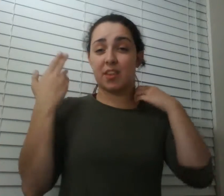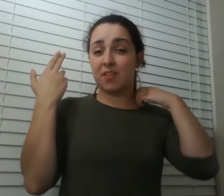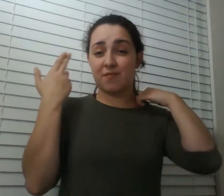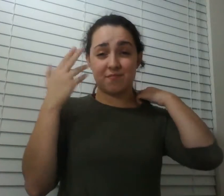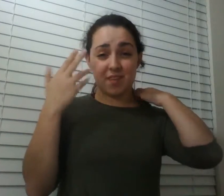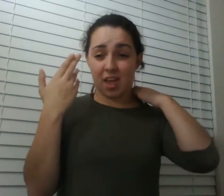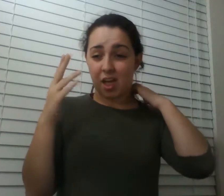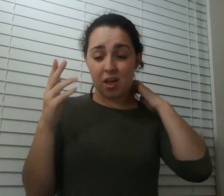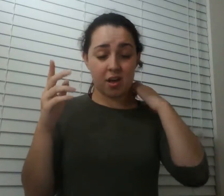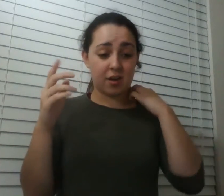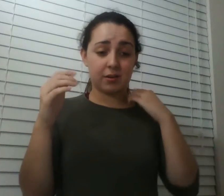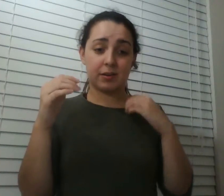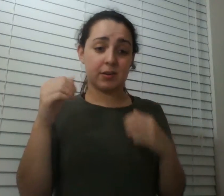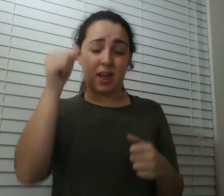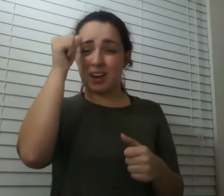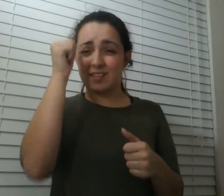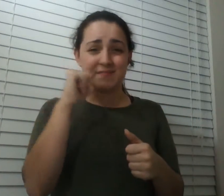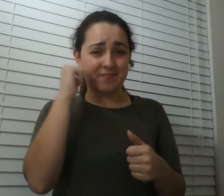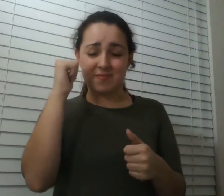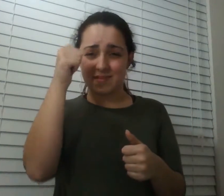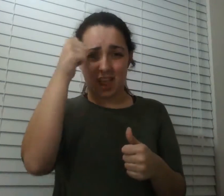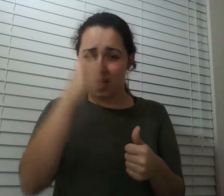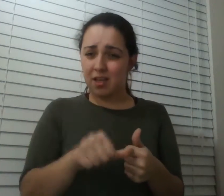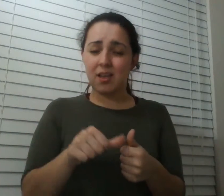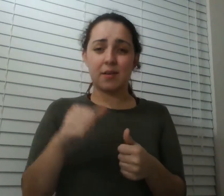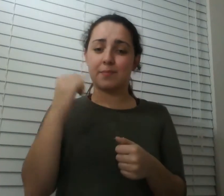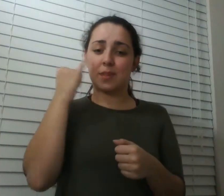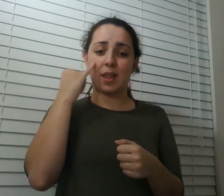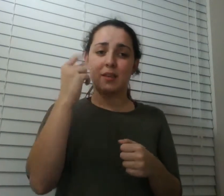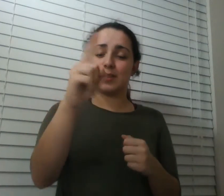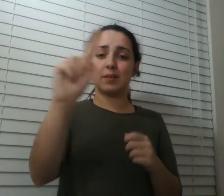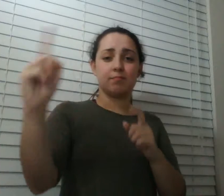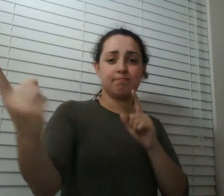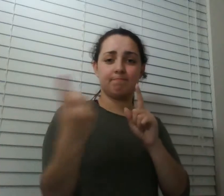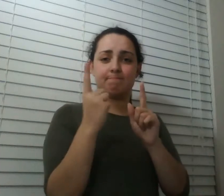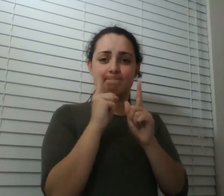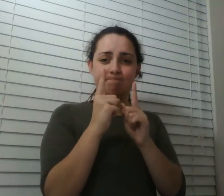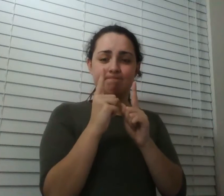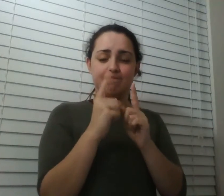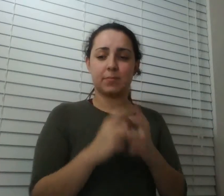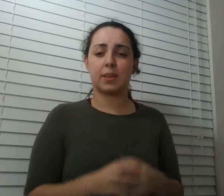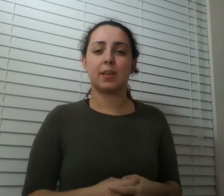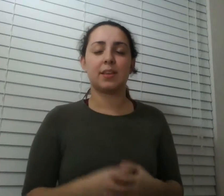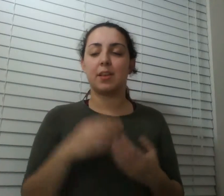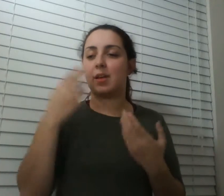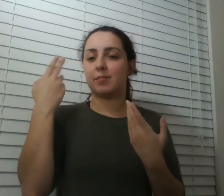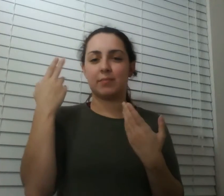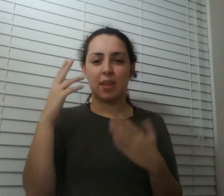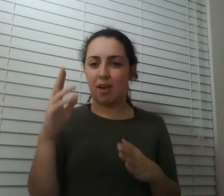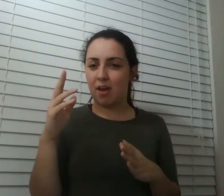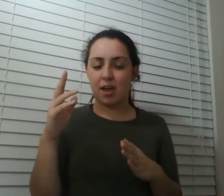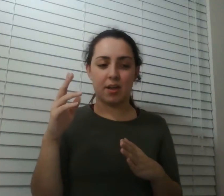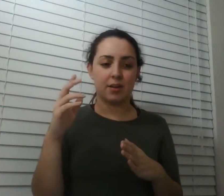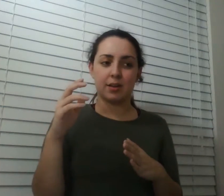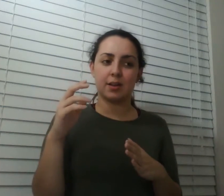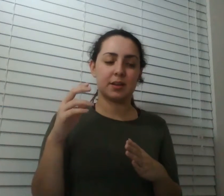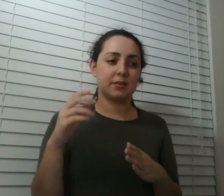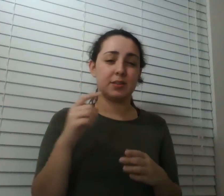again my eyes were closed i could feel some kind of movement i certainly don't think he stepped between there wasn't enough space we have to step between us